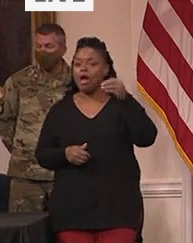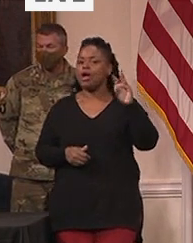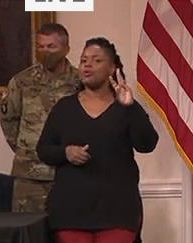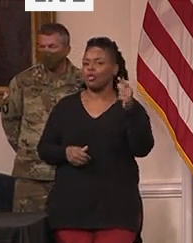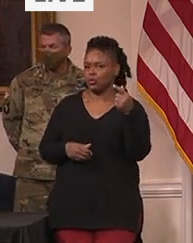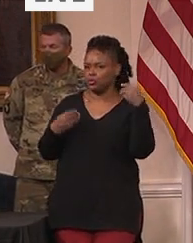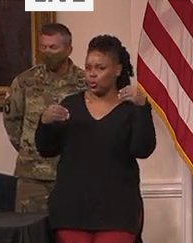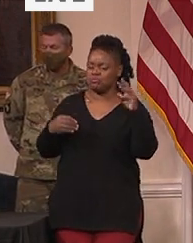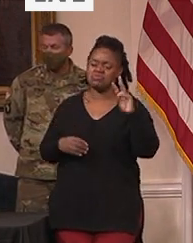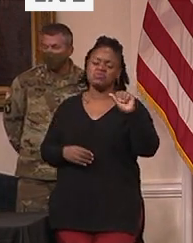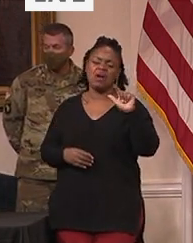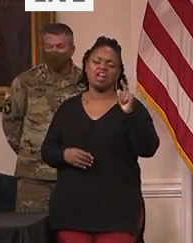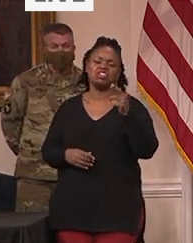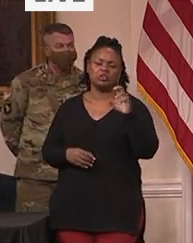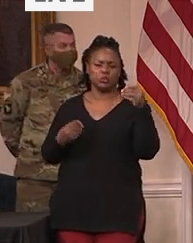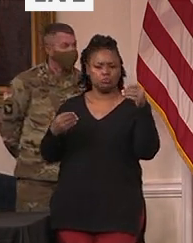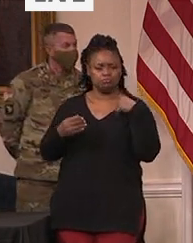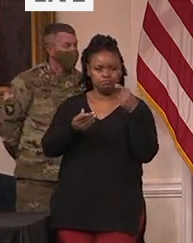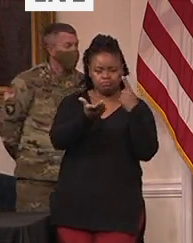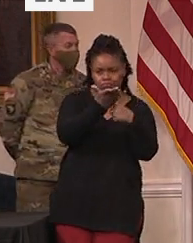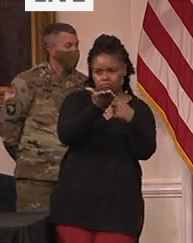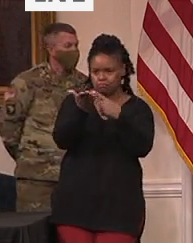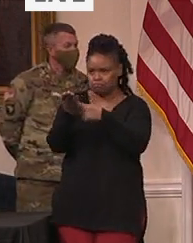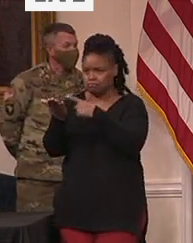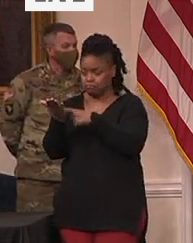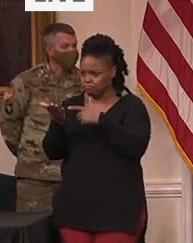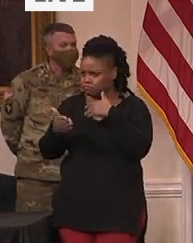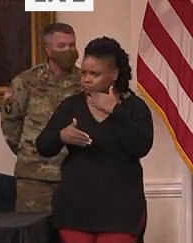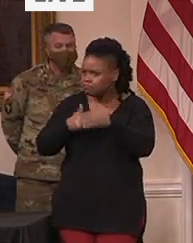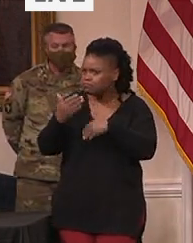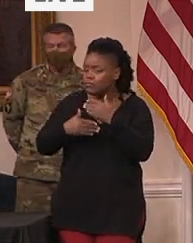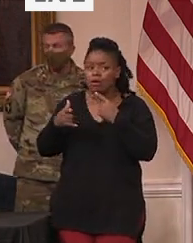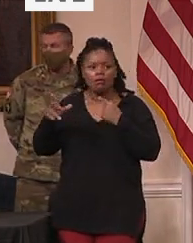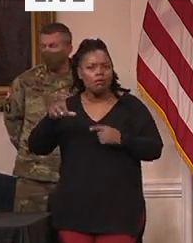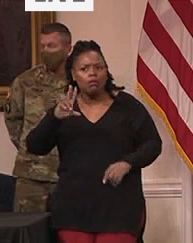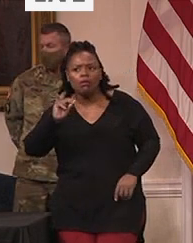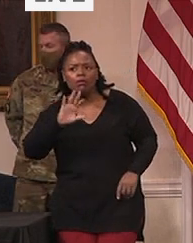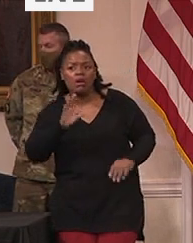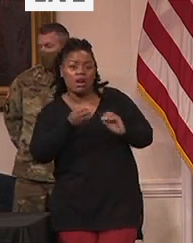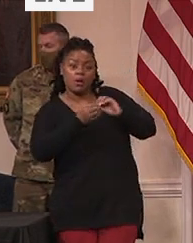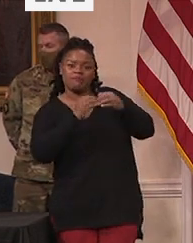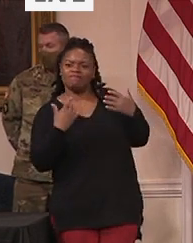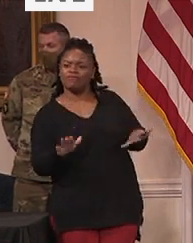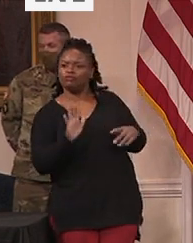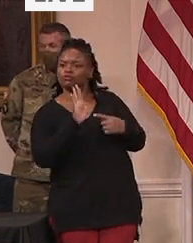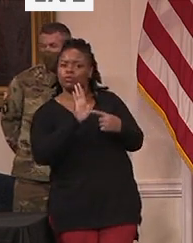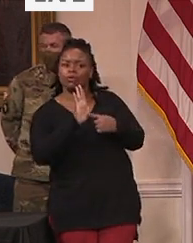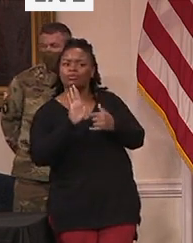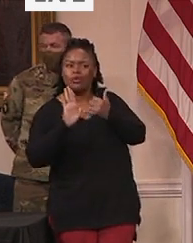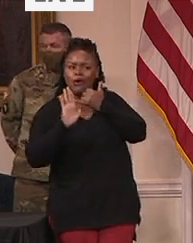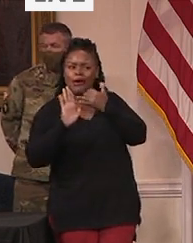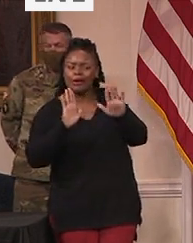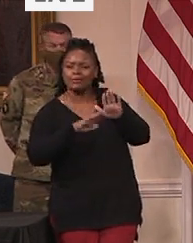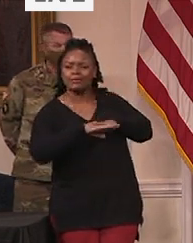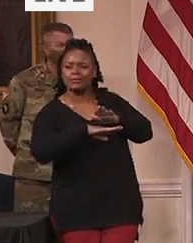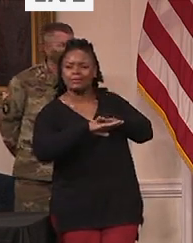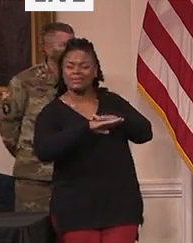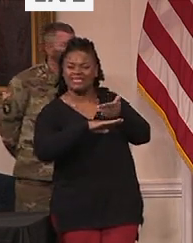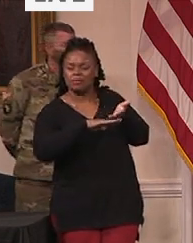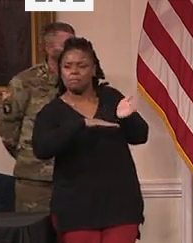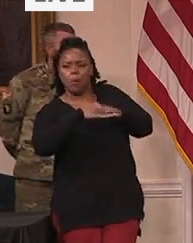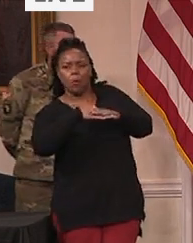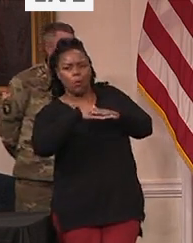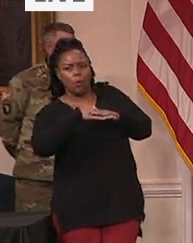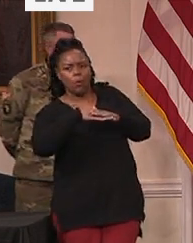twice as many vaccinations in Maryland as are being reported, that they are now working with our team to correct